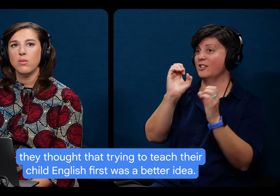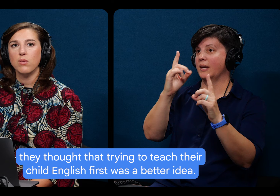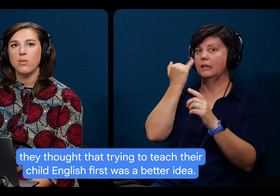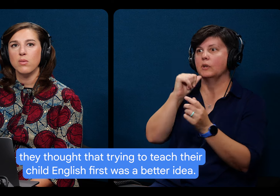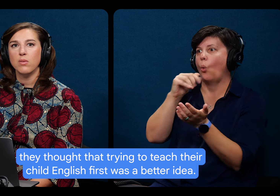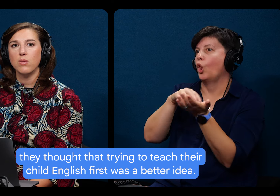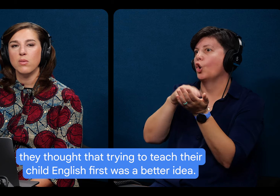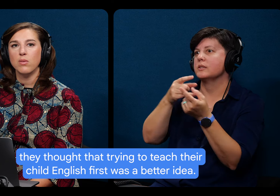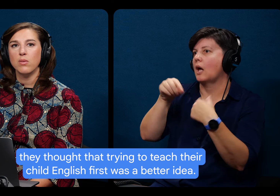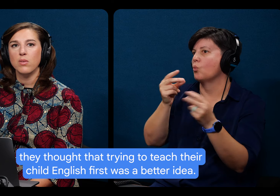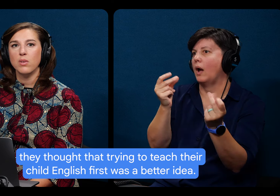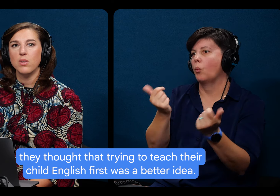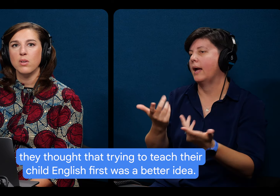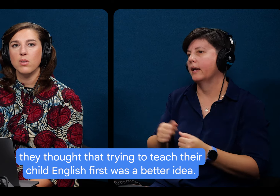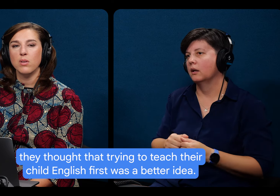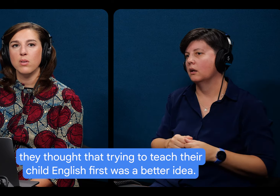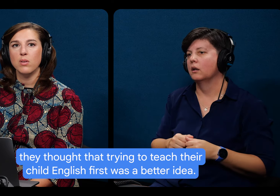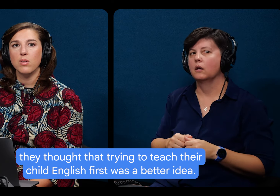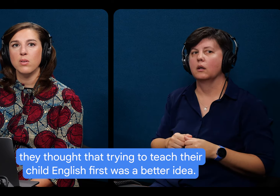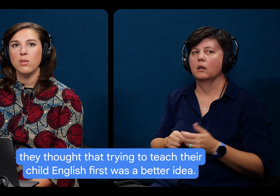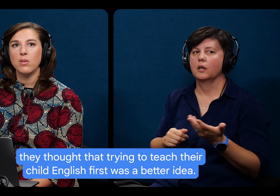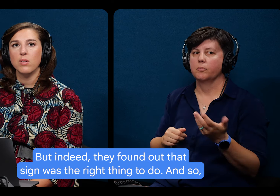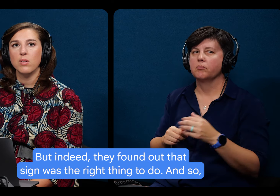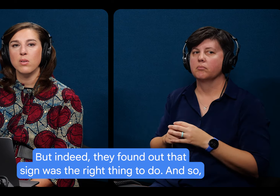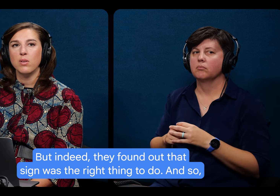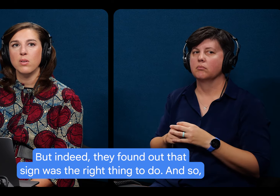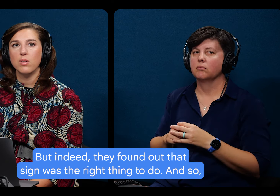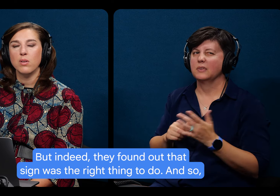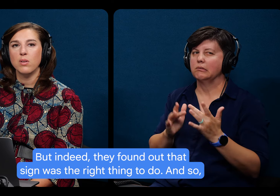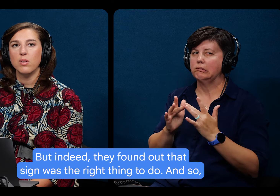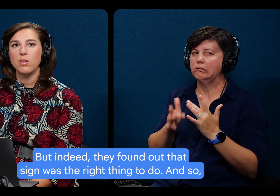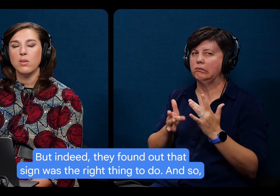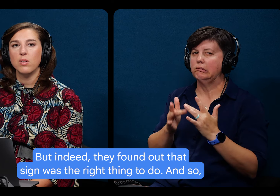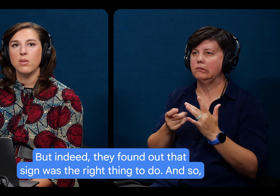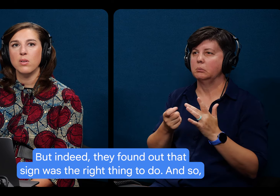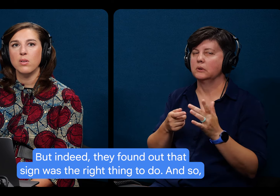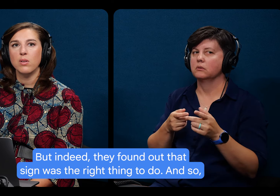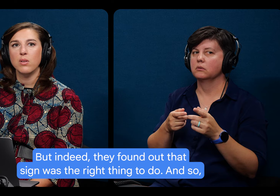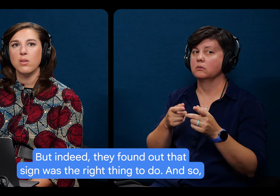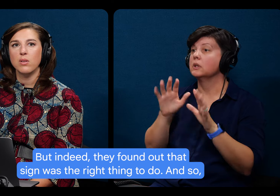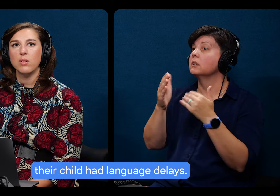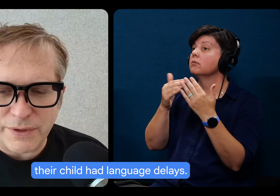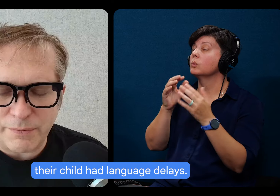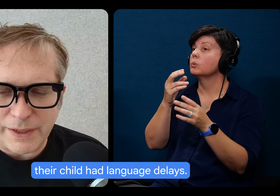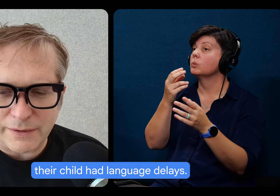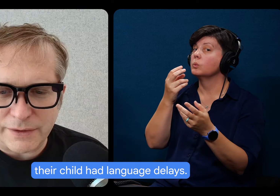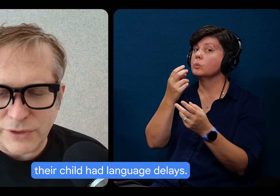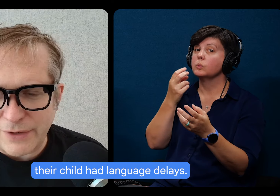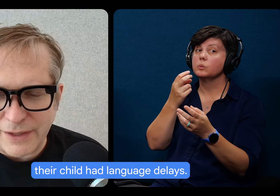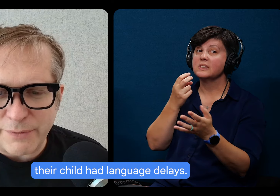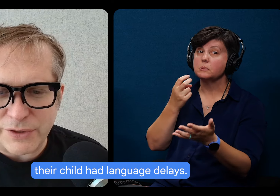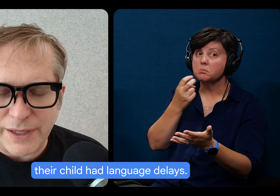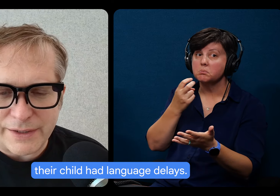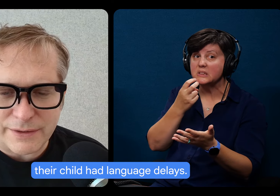they thought that trying to teach their child English first was a better idea. But, indeed, they found out that sign was the right thing to do, and so their